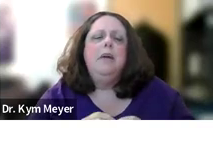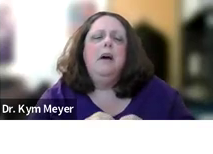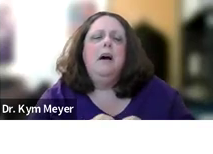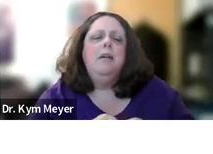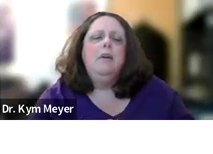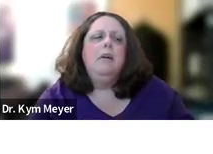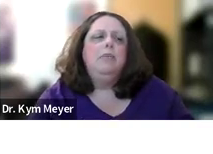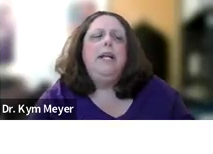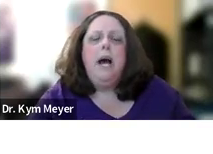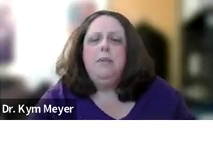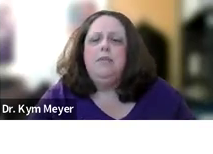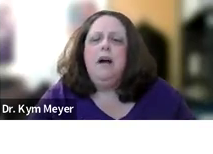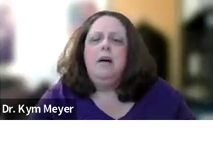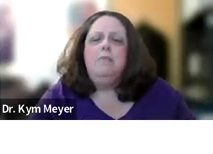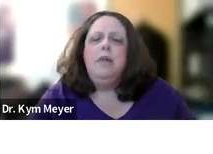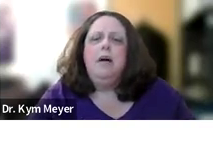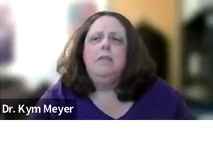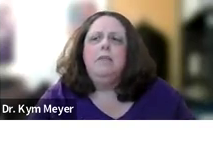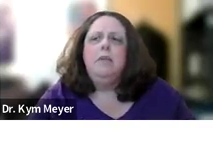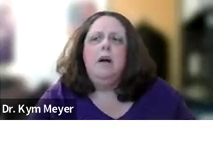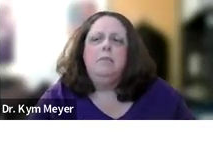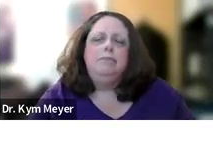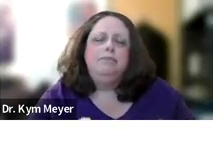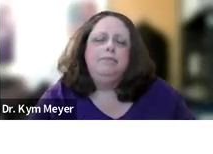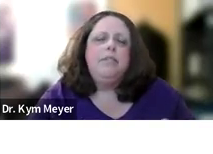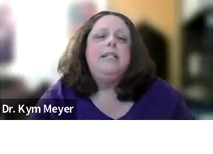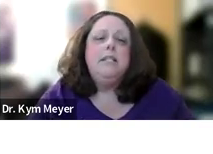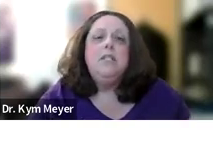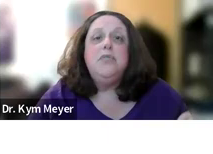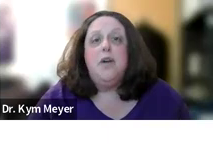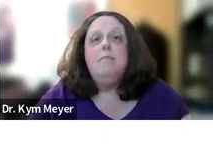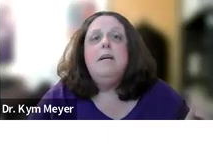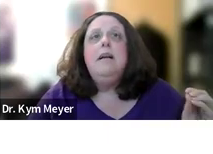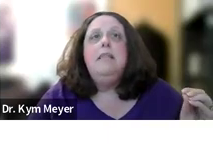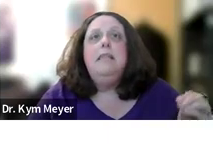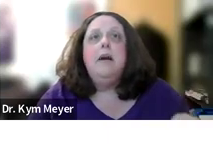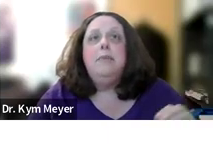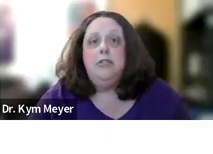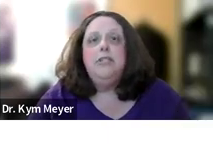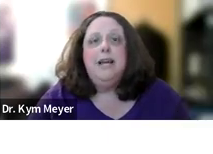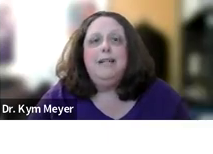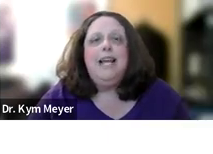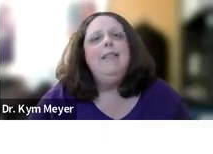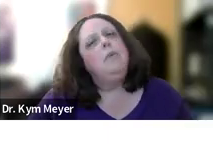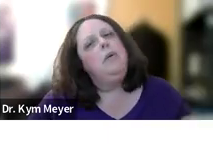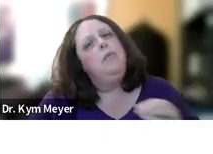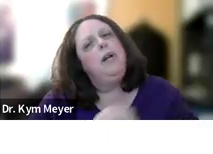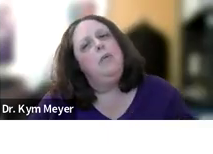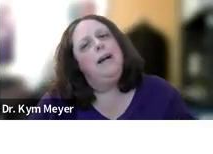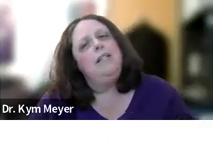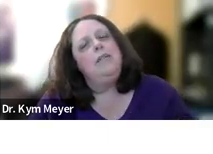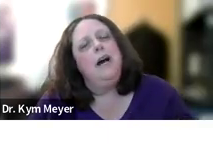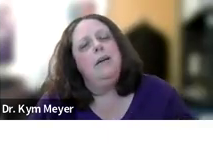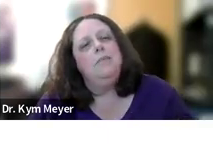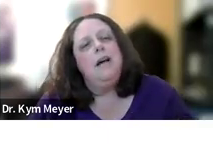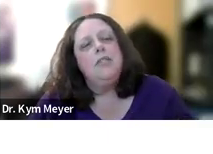um, uh, read a couple of, um, uh, sentences from their position statement. And then we're, we're going